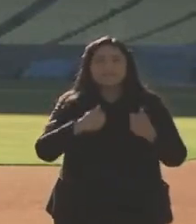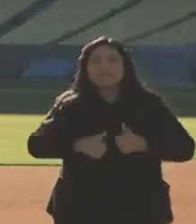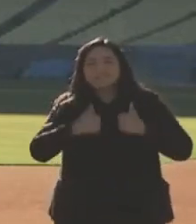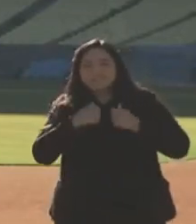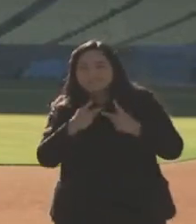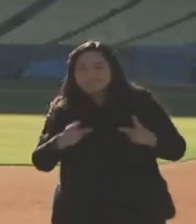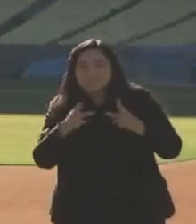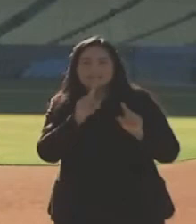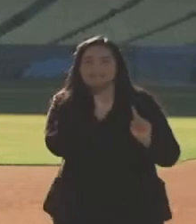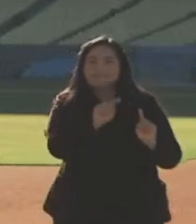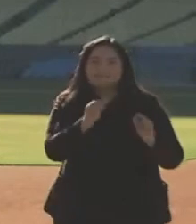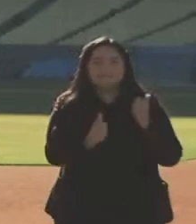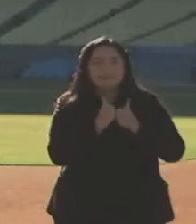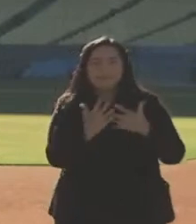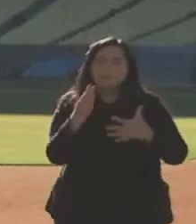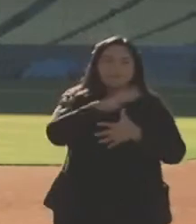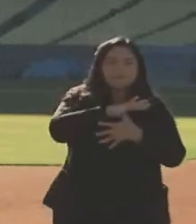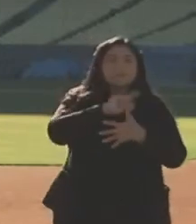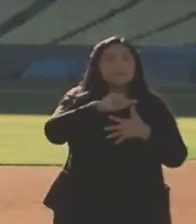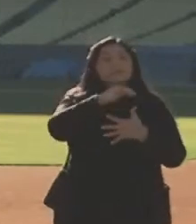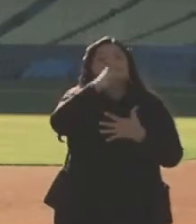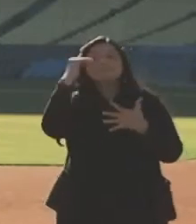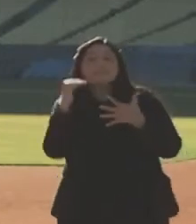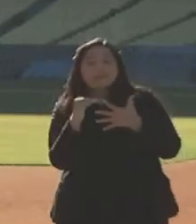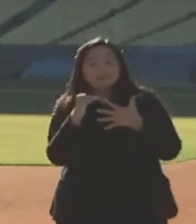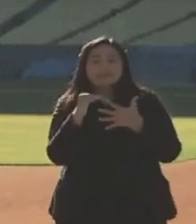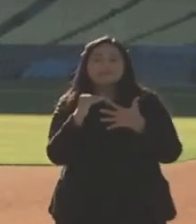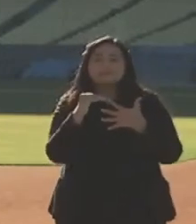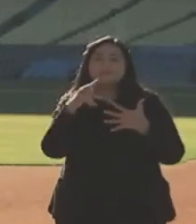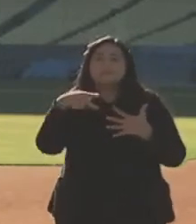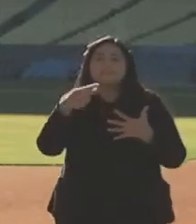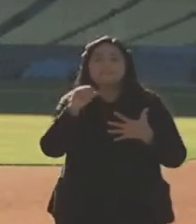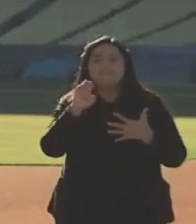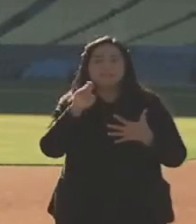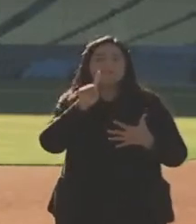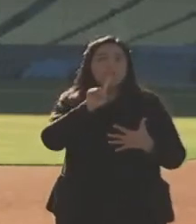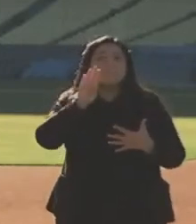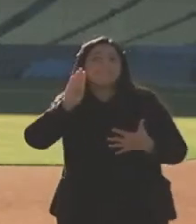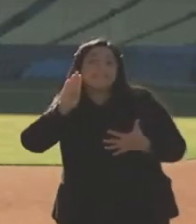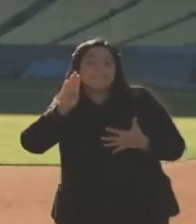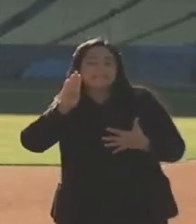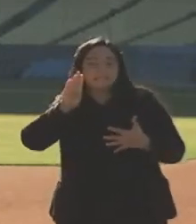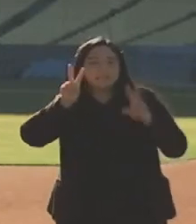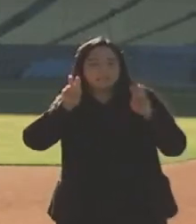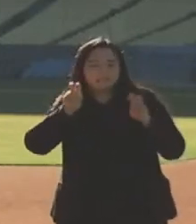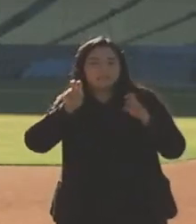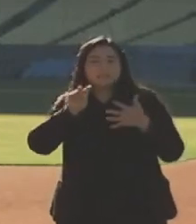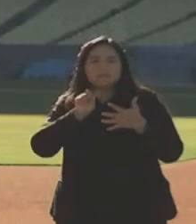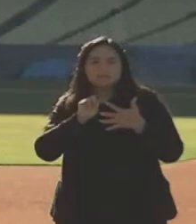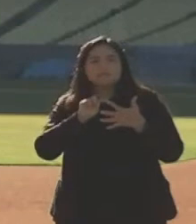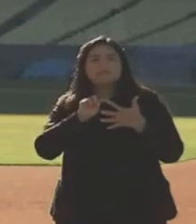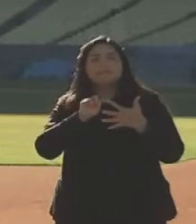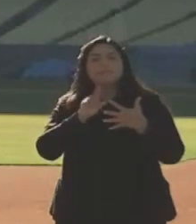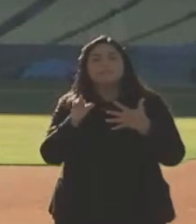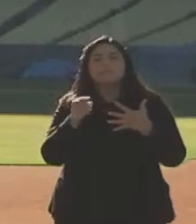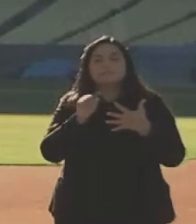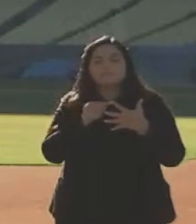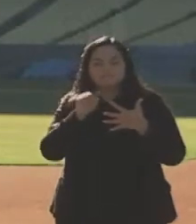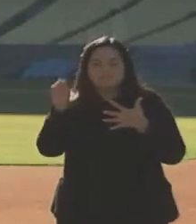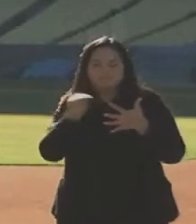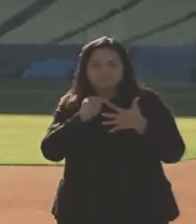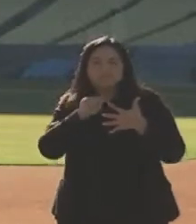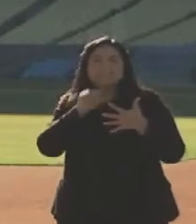next tier has opened up phase 1B is referred to, and it provides for teachers,